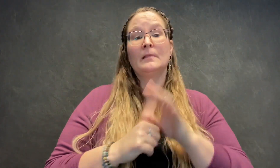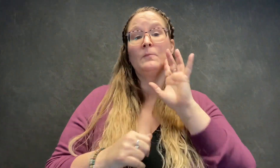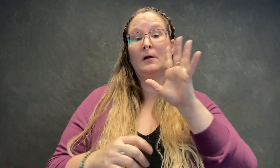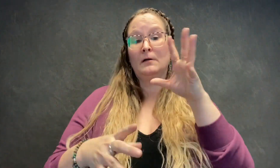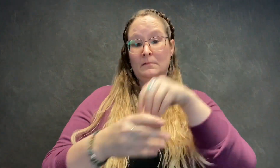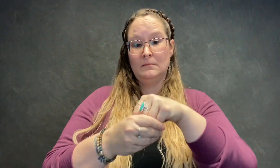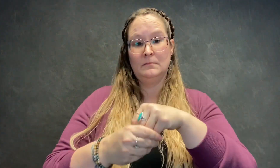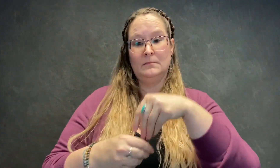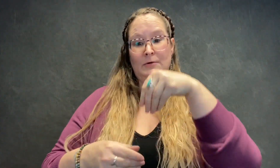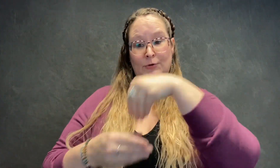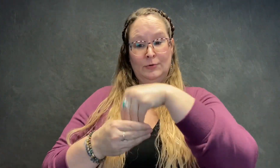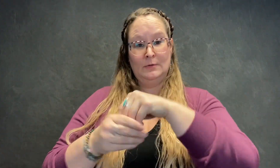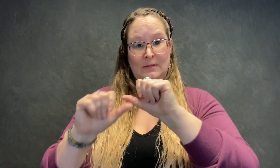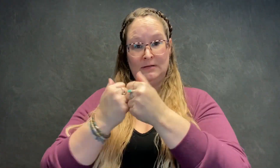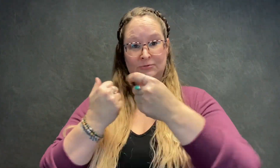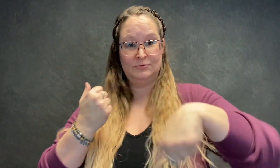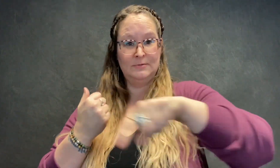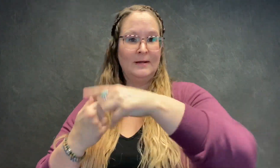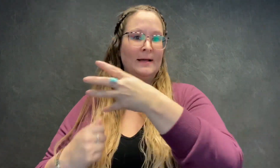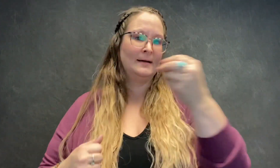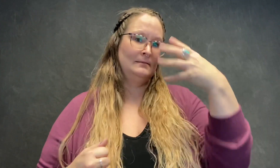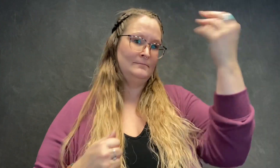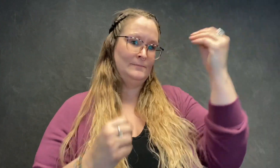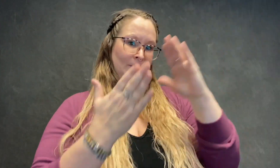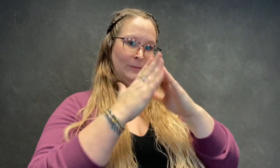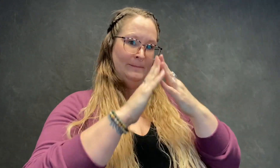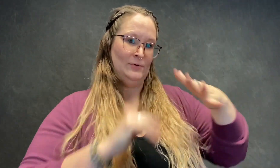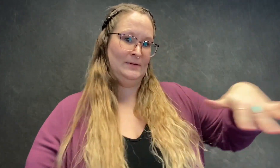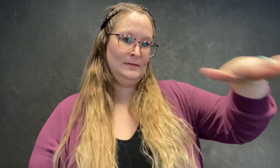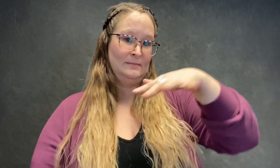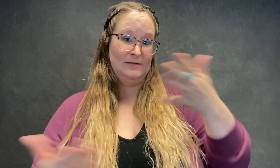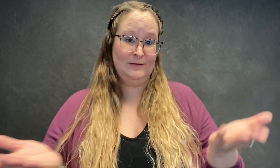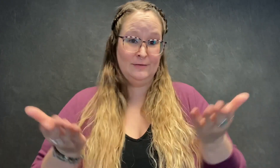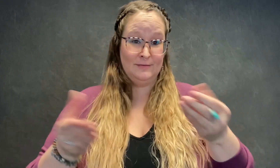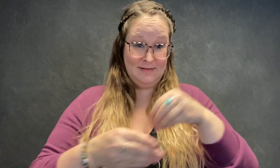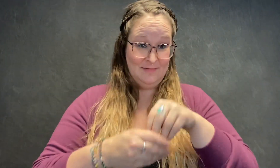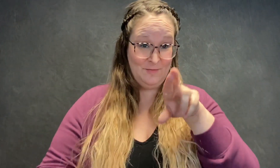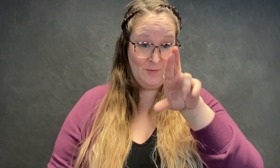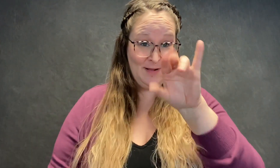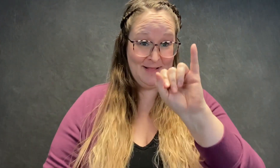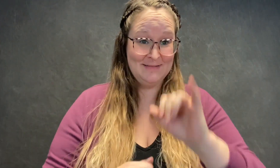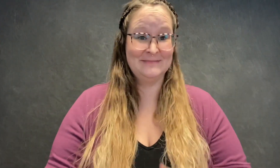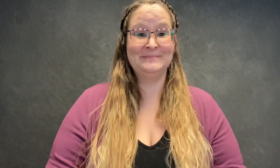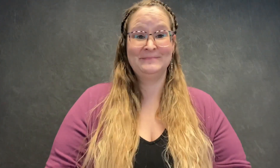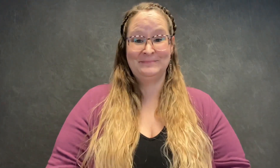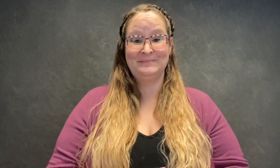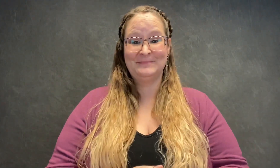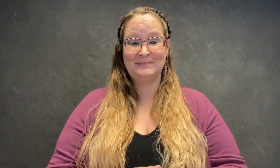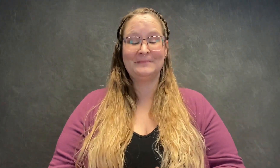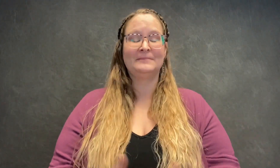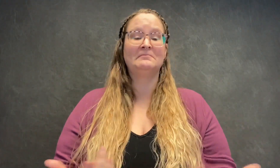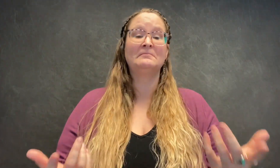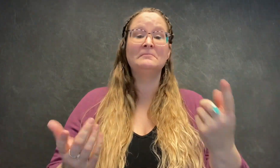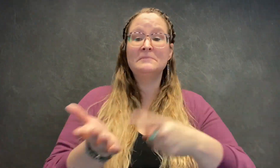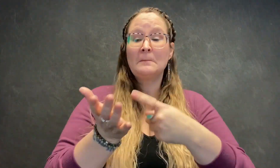requesters and customers internally as well as externally in the state of Rhode Island. This could include last-minute call-outs or